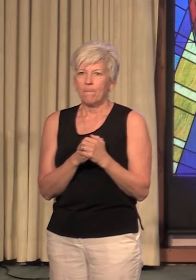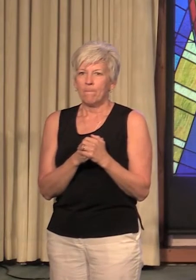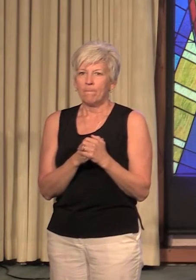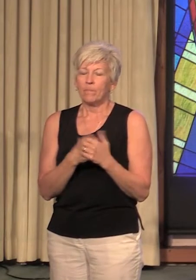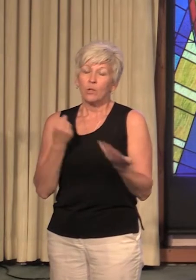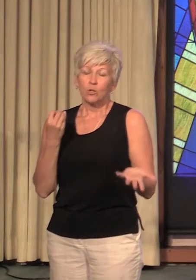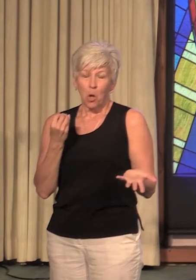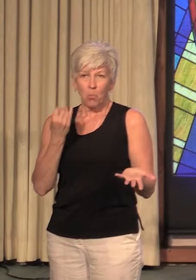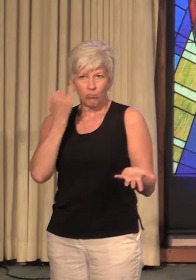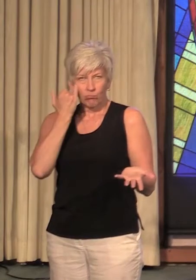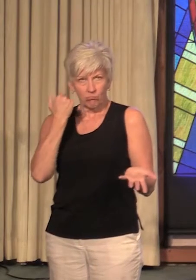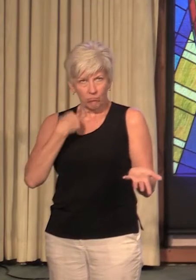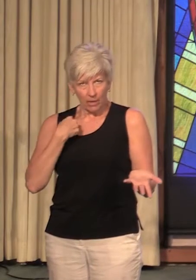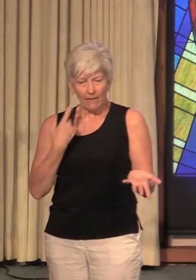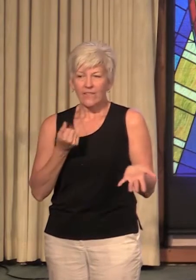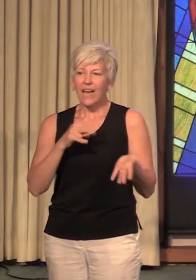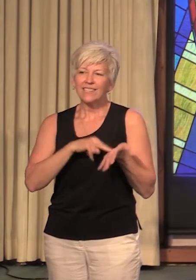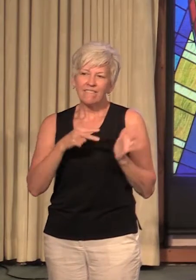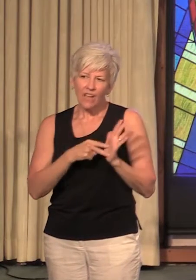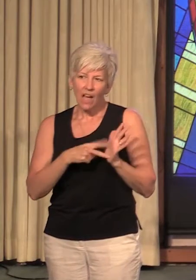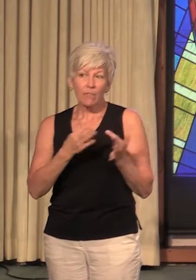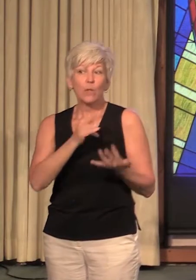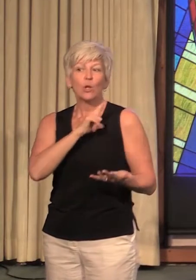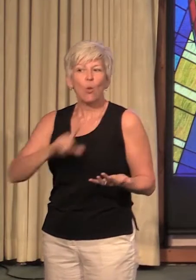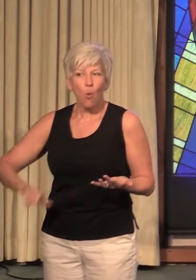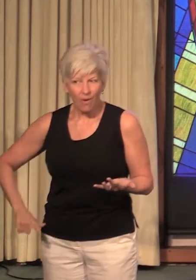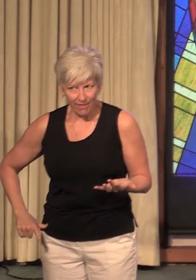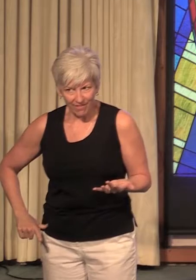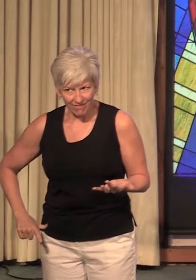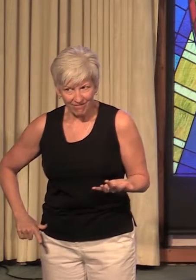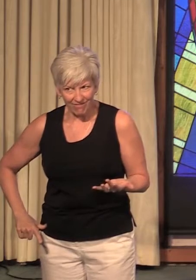So, if I define the Lord that way,